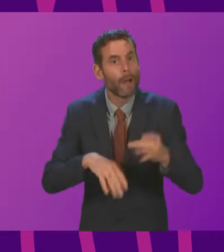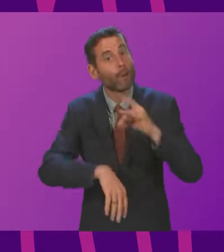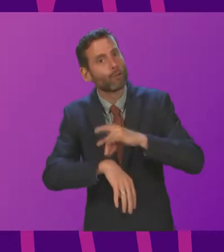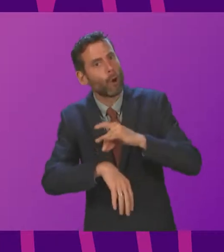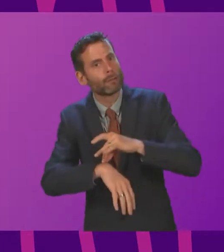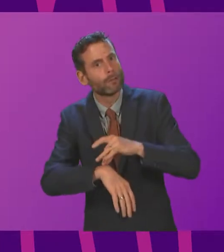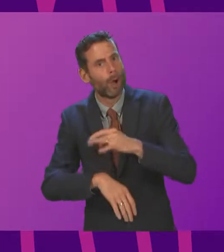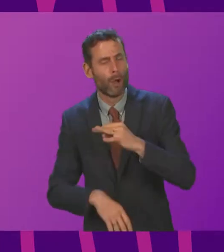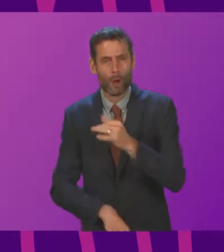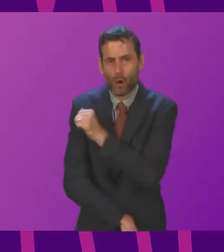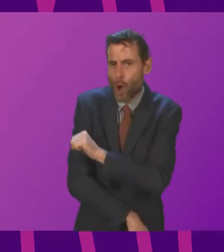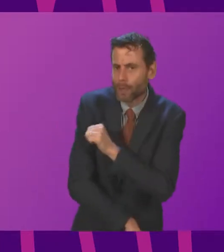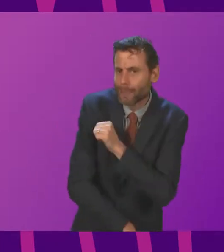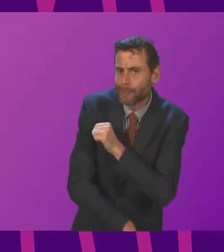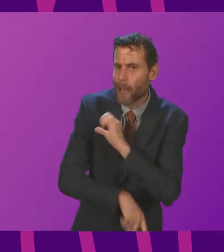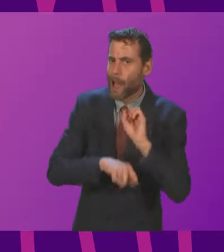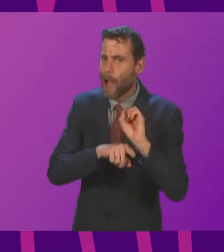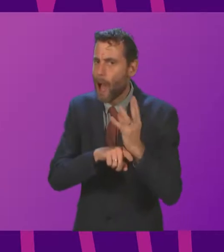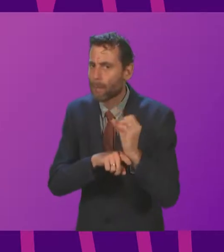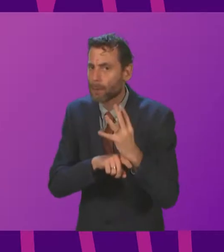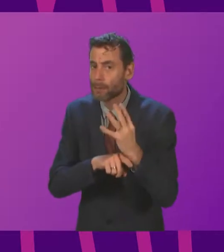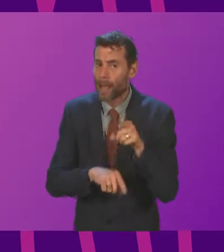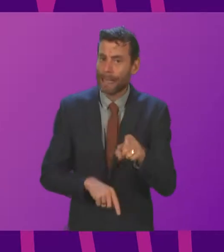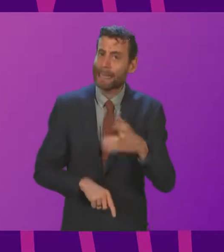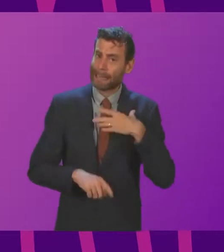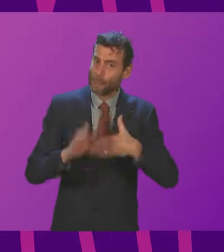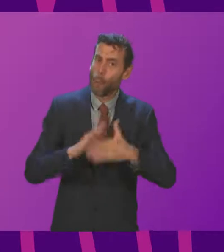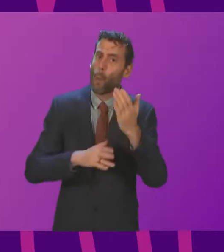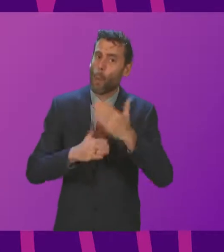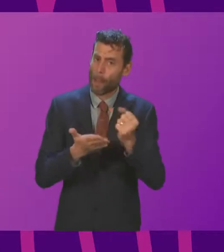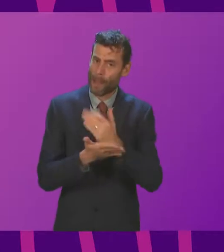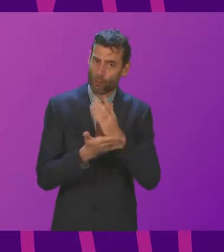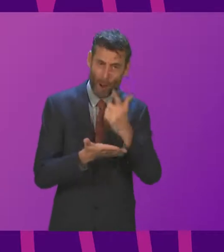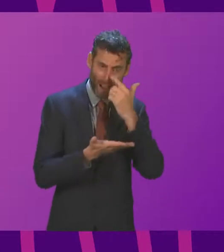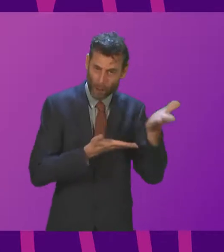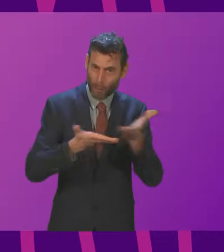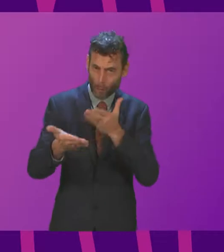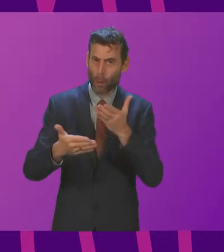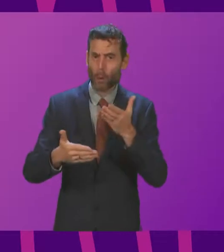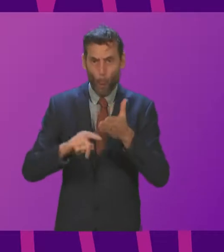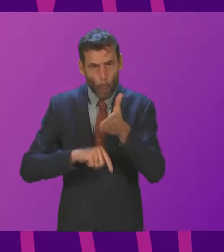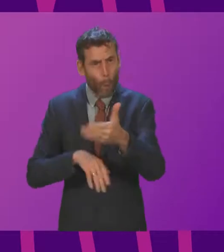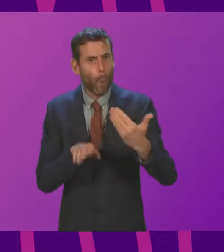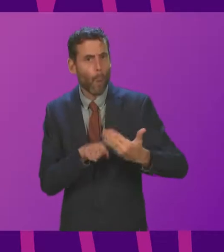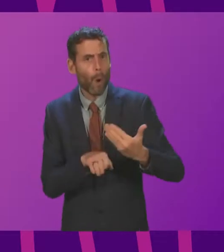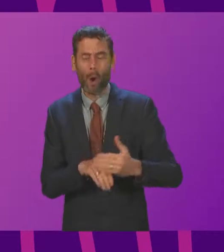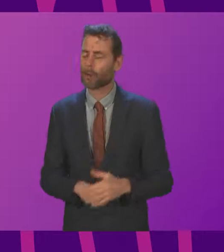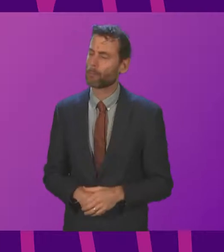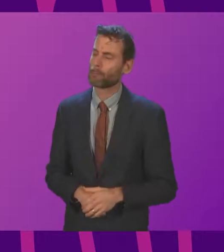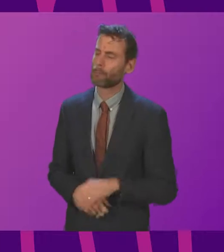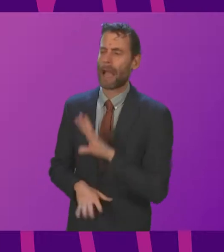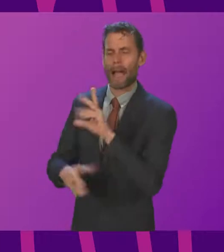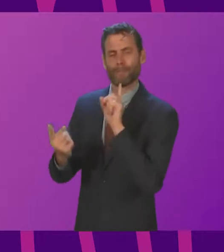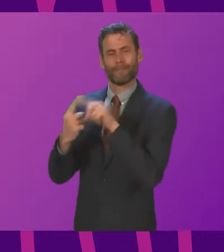ambulances carrying people in urgent need of medical care? First Minister. Well, firstly, on rail.